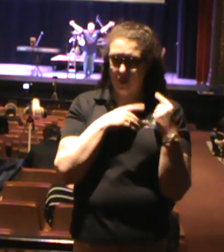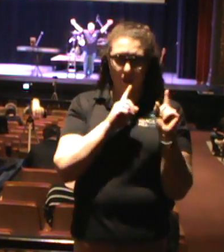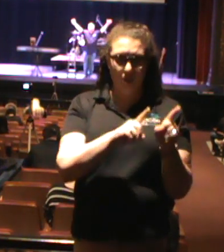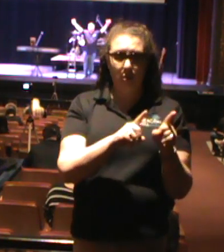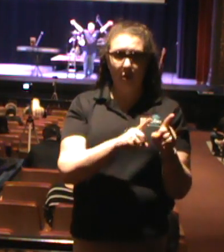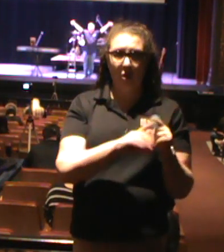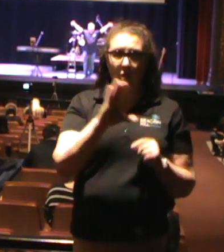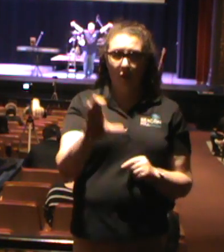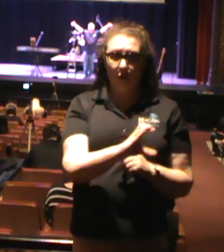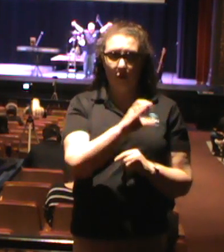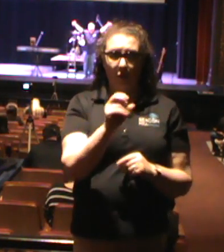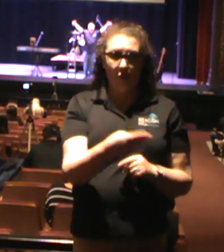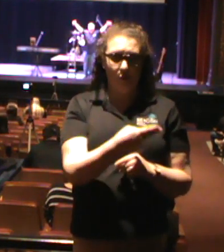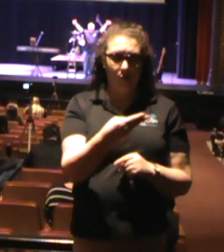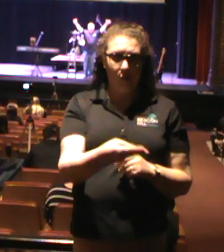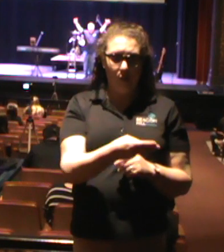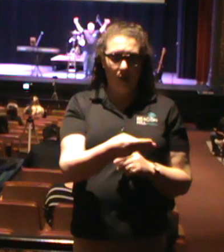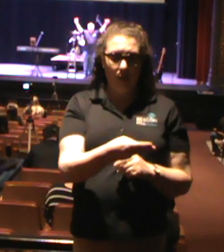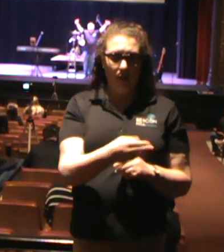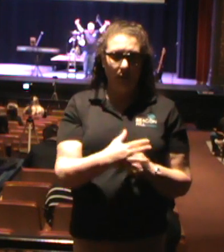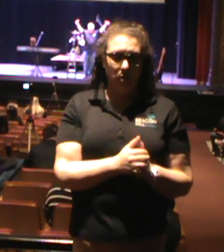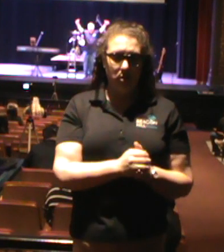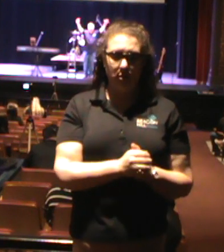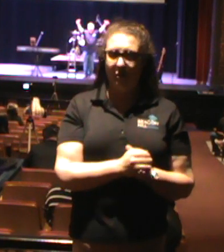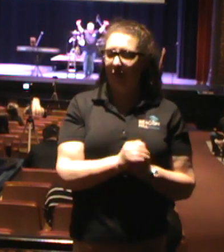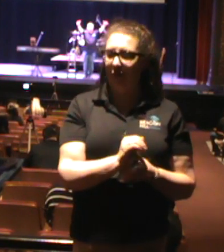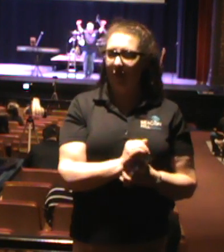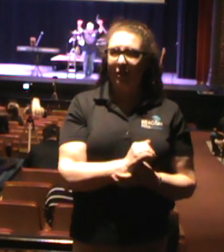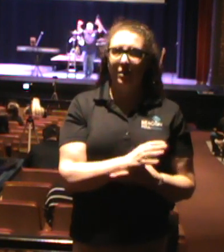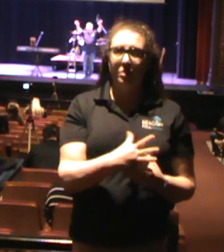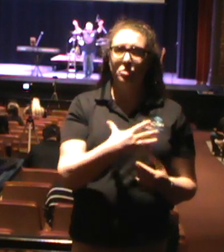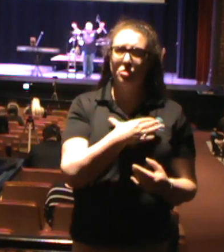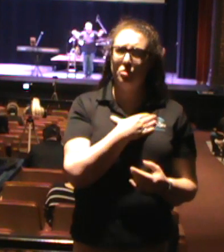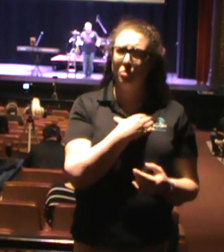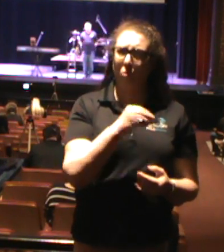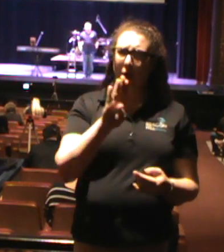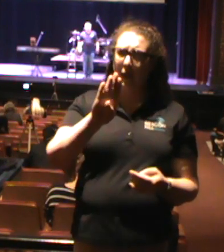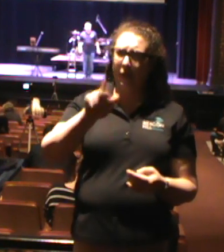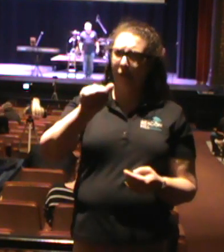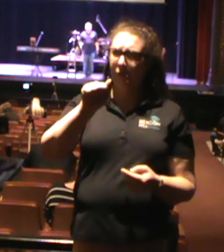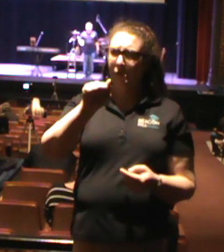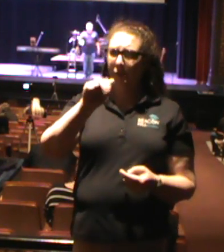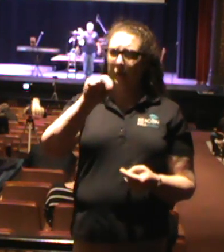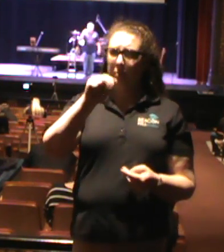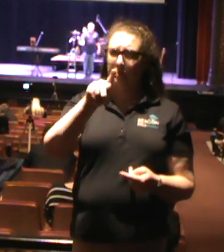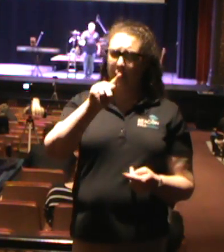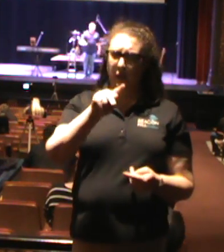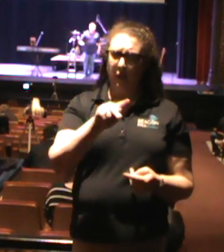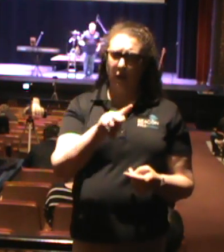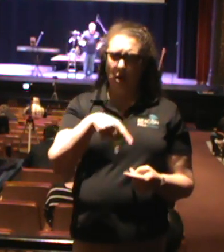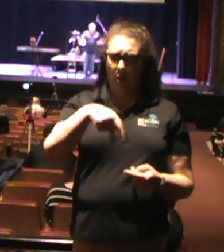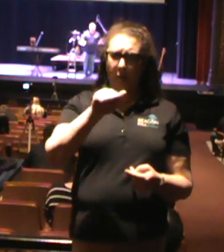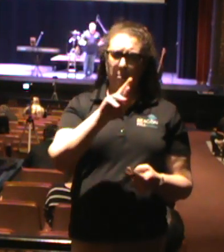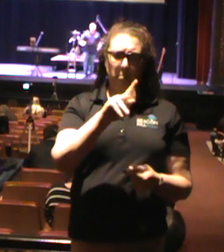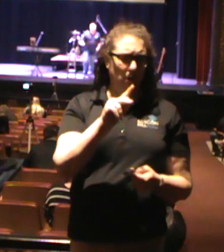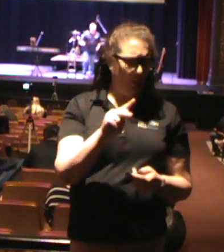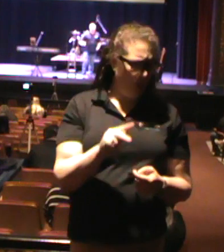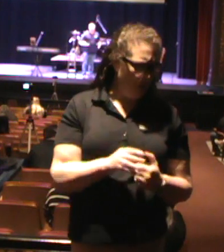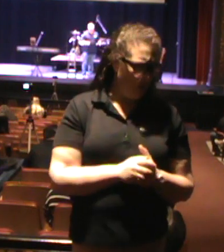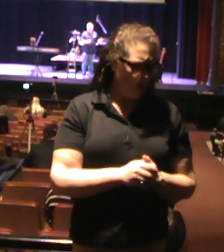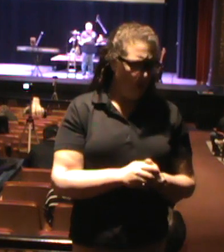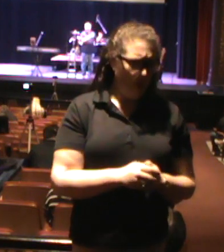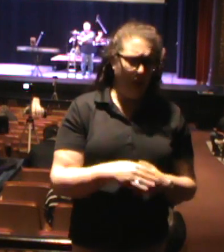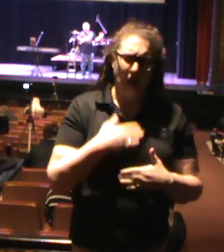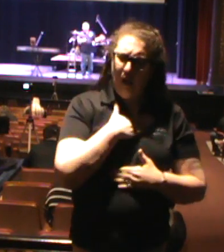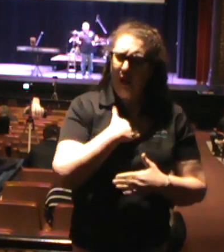Heights, which was White Bank Park. I enjoyed going to White Bank and playing on all those things, except for that spinning thing that made you throw up every